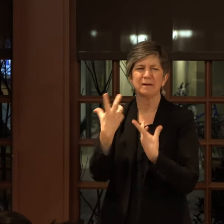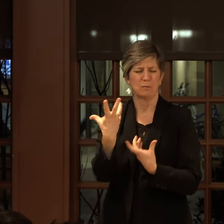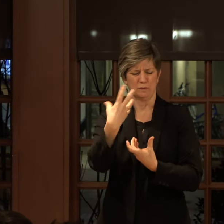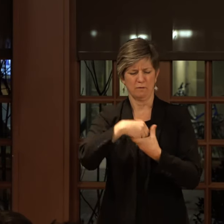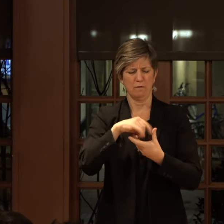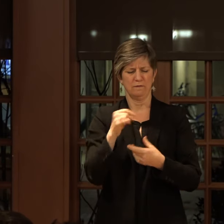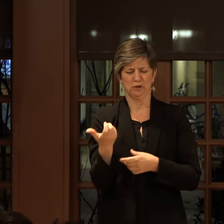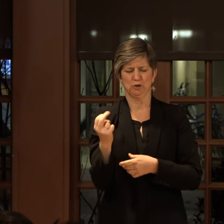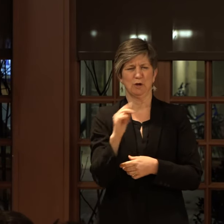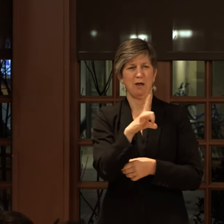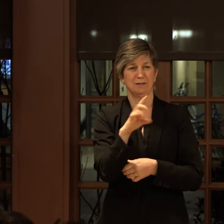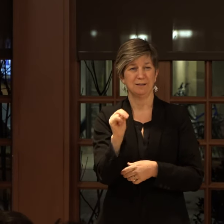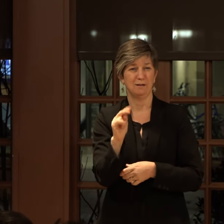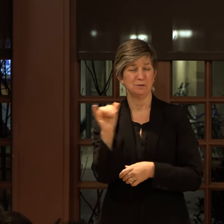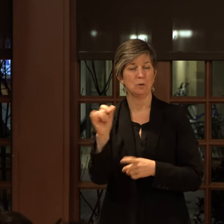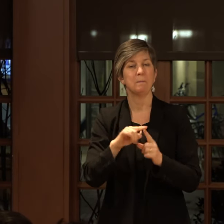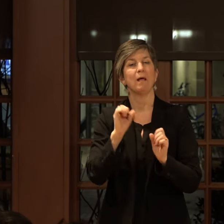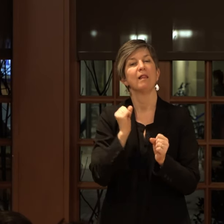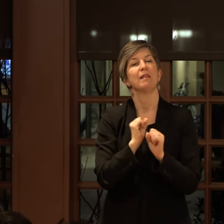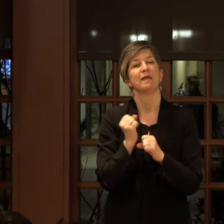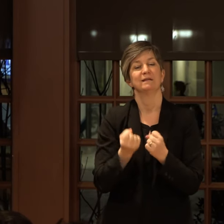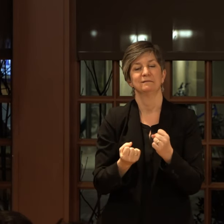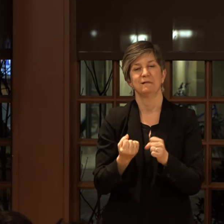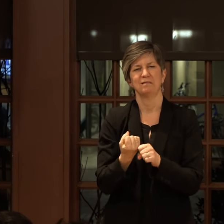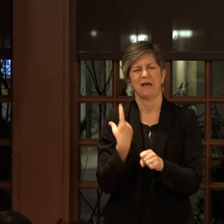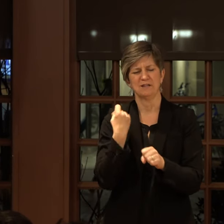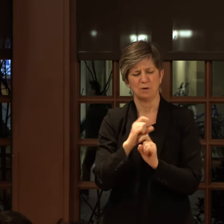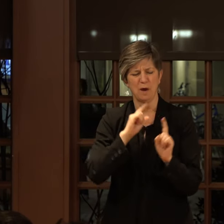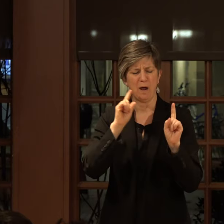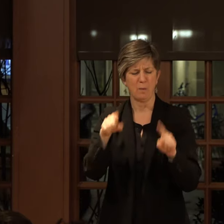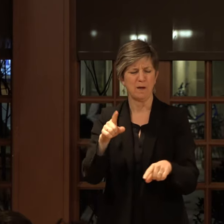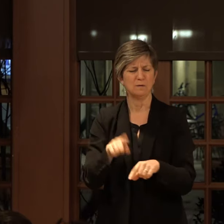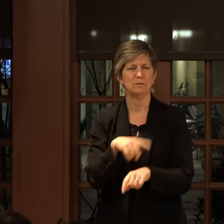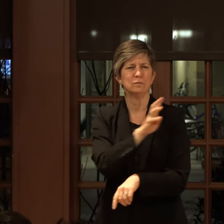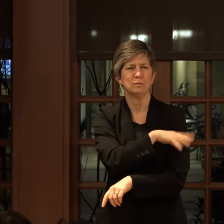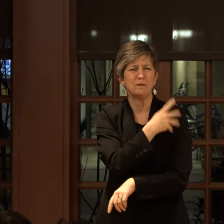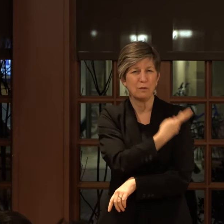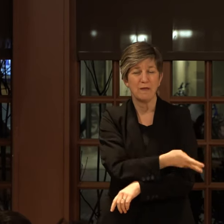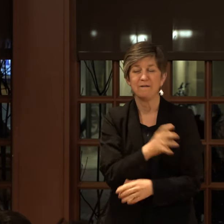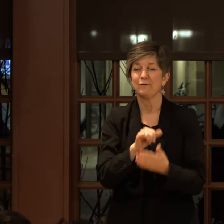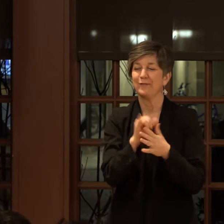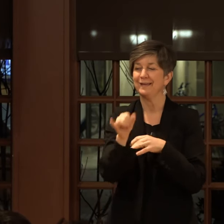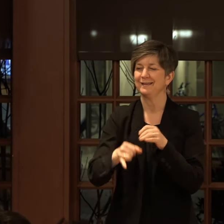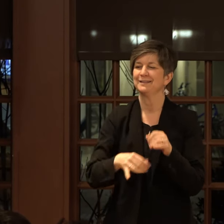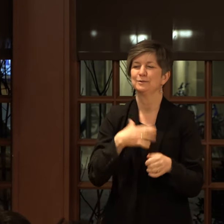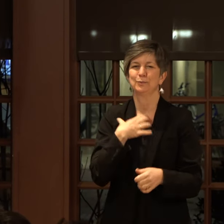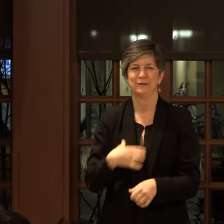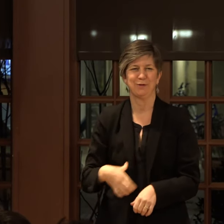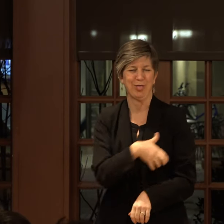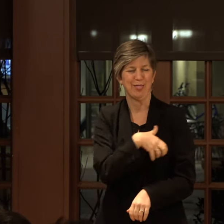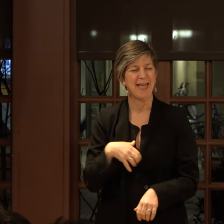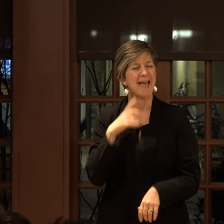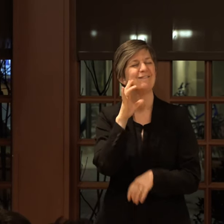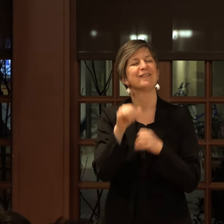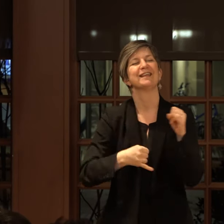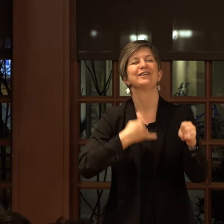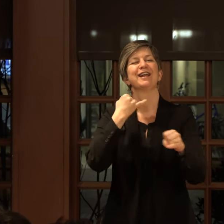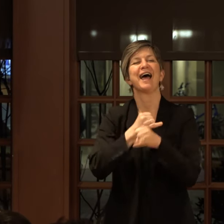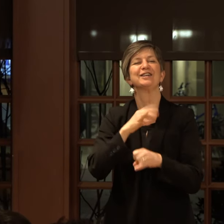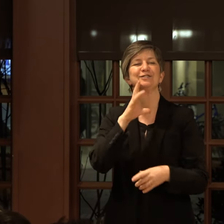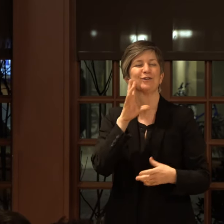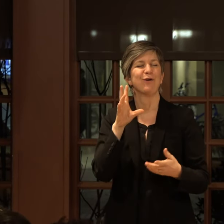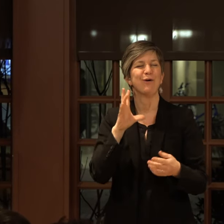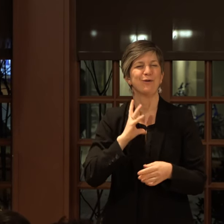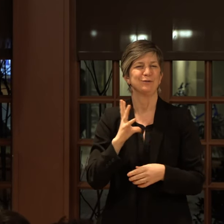And then last year, I went to Switzerland to the International John Donne Conference and read this poem. Had a lot of really exciting